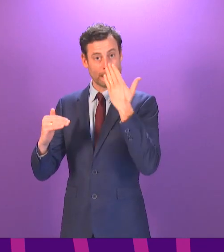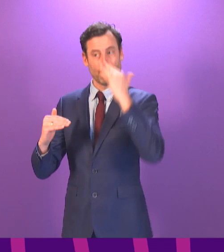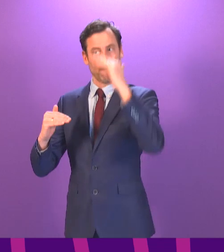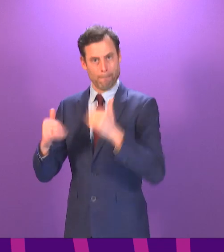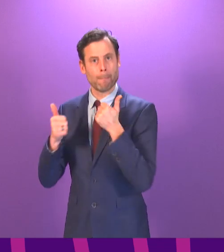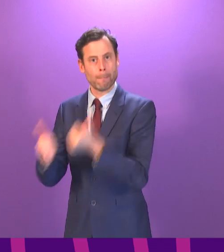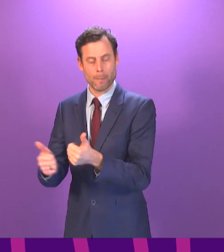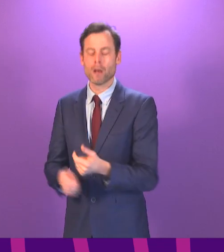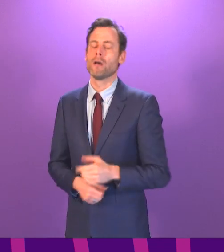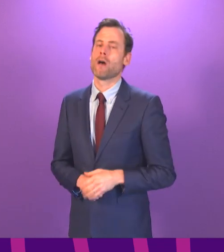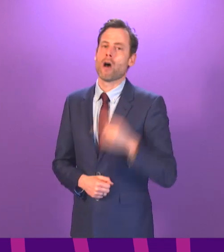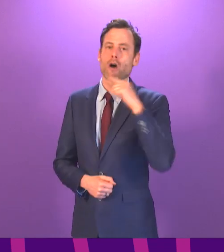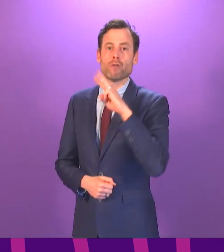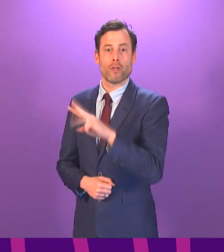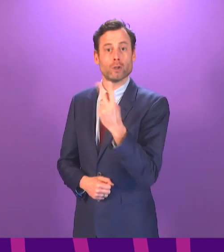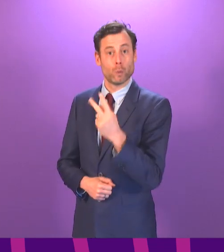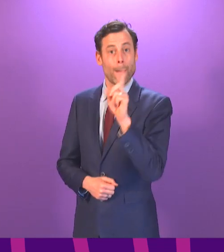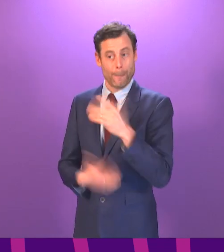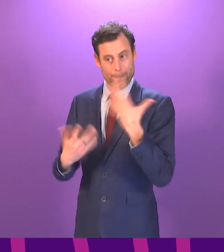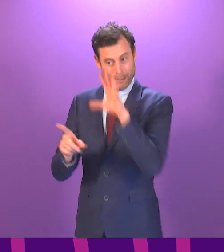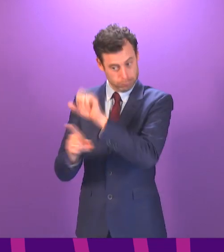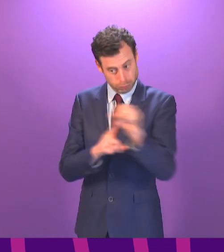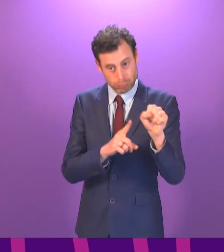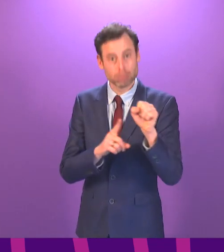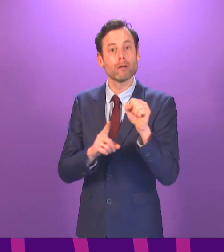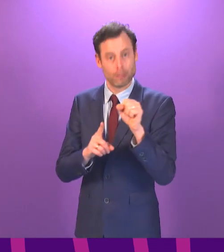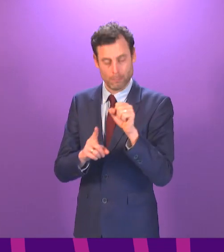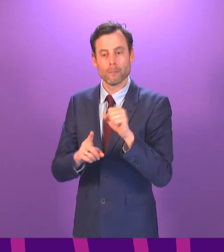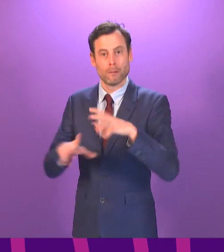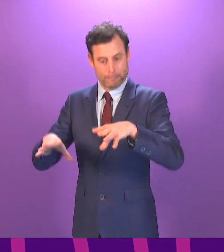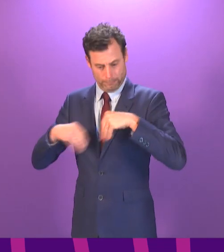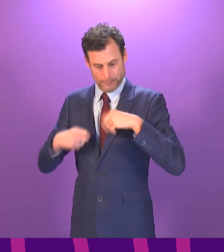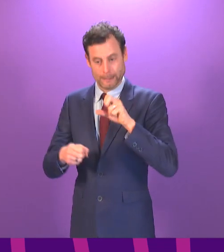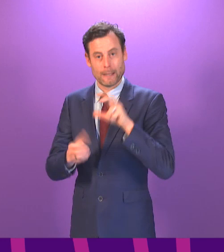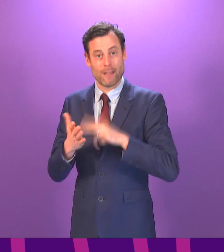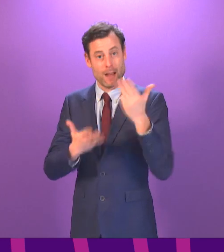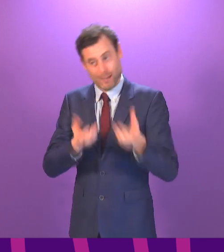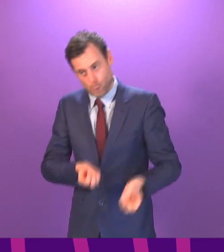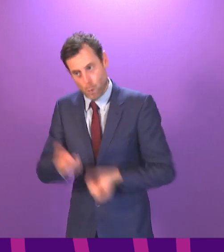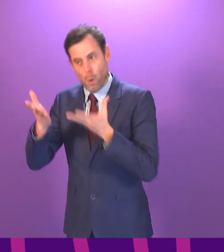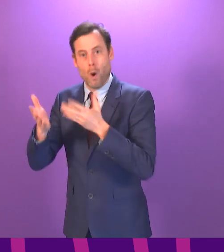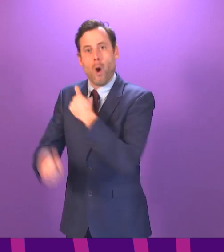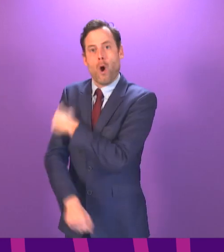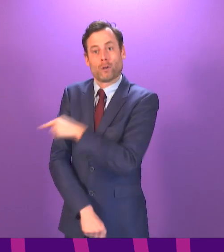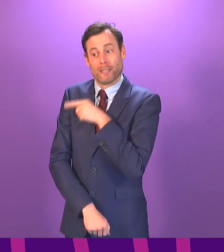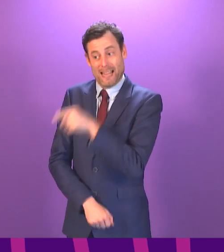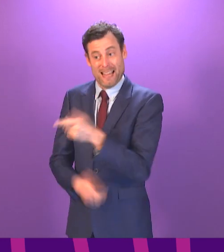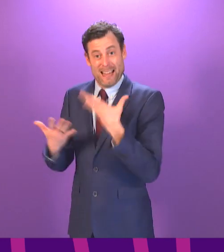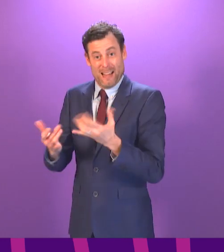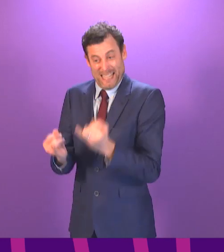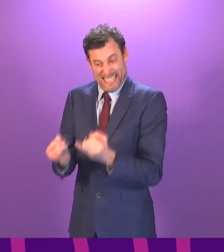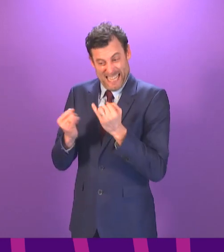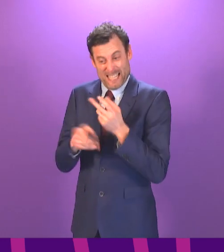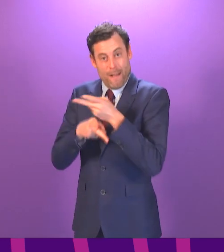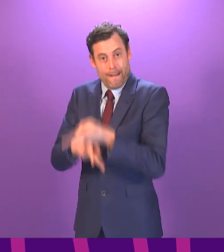who have tested positive for COVID or been admitted to hospital with COVID within the last 28 days are currently in intensive care. That's one